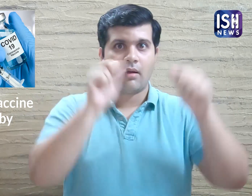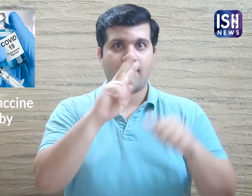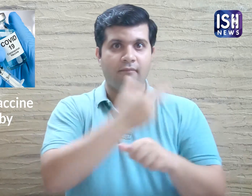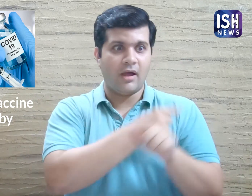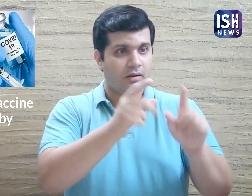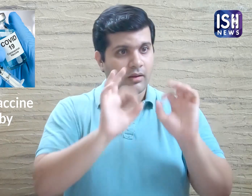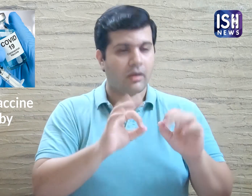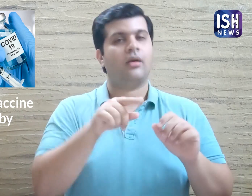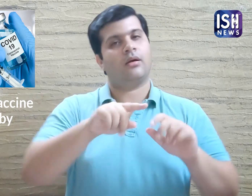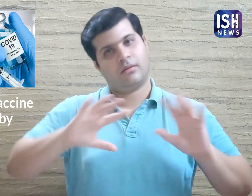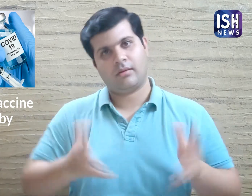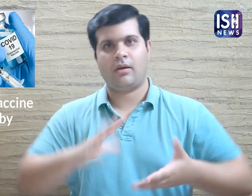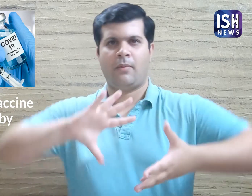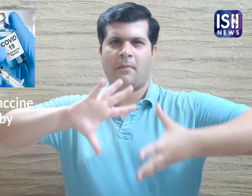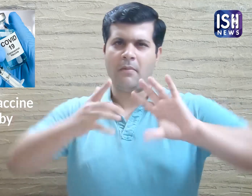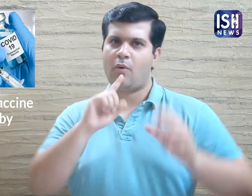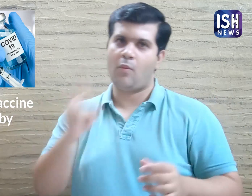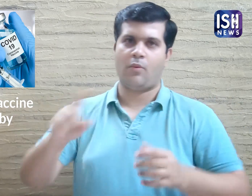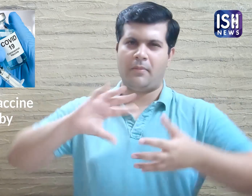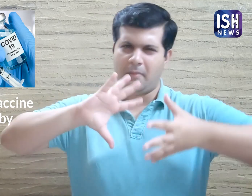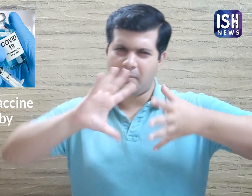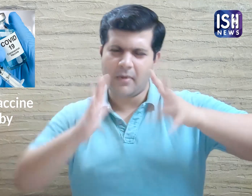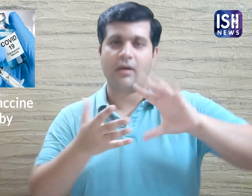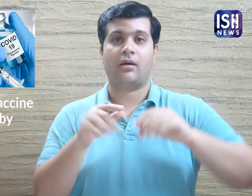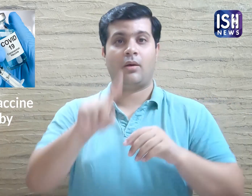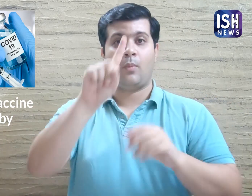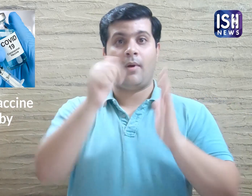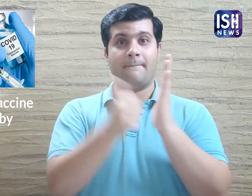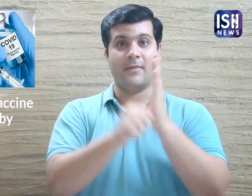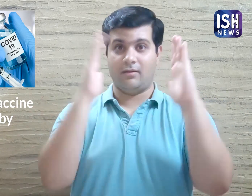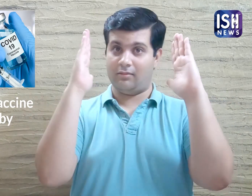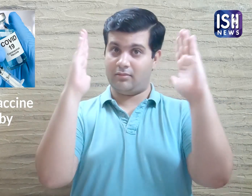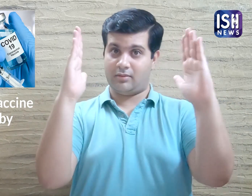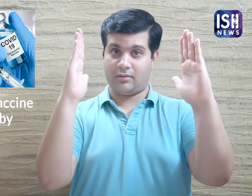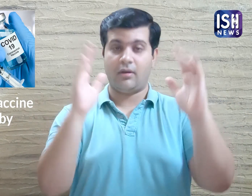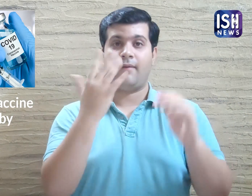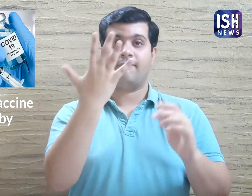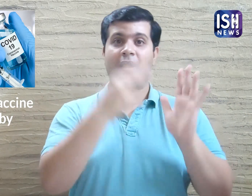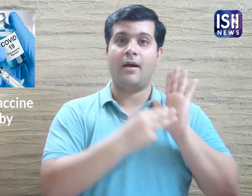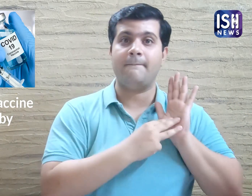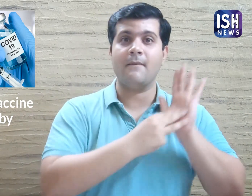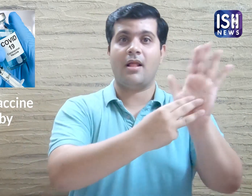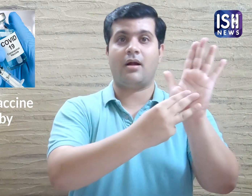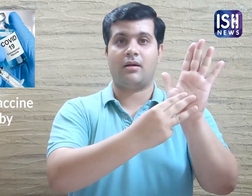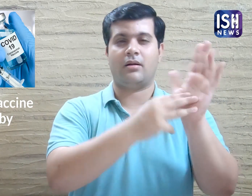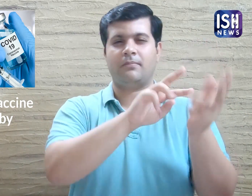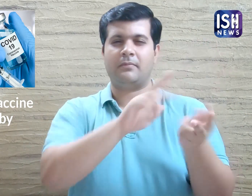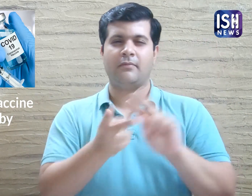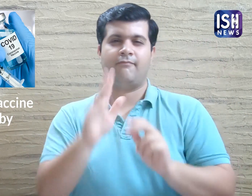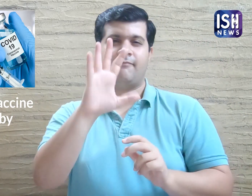trials go well, they are hoping to start producing 5 million vaccines per month which is 50 lakh.